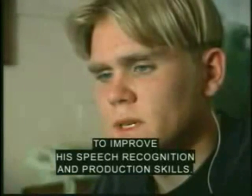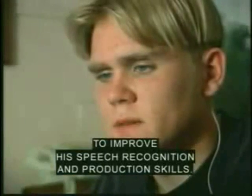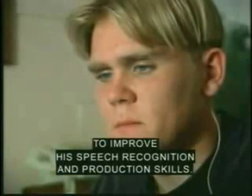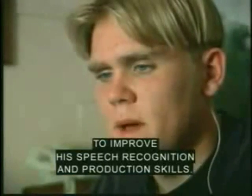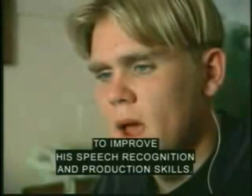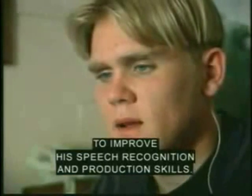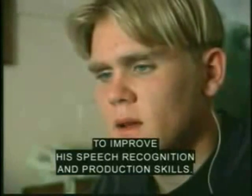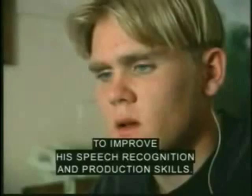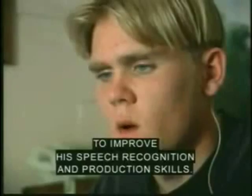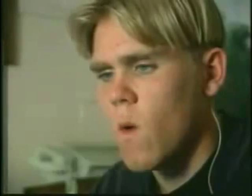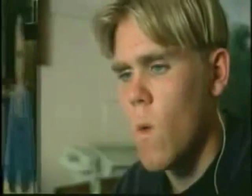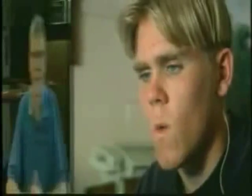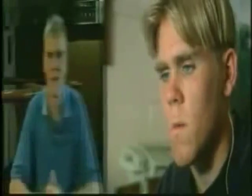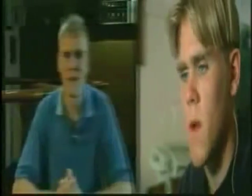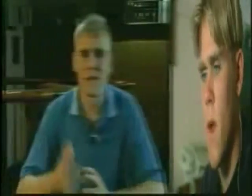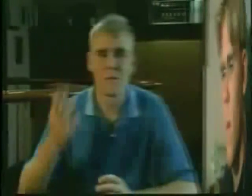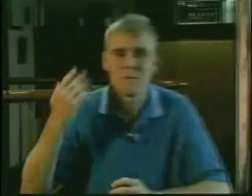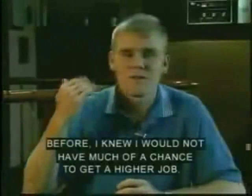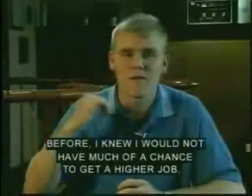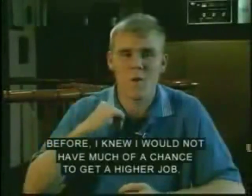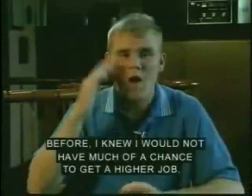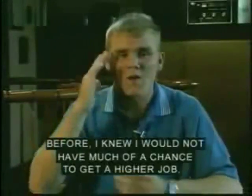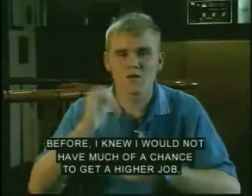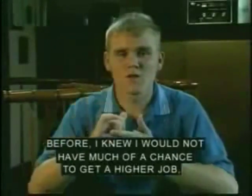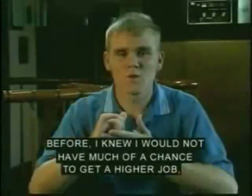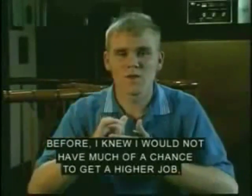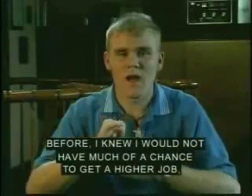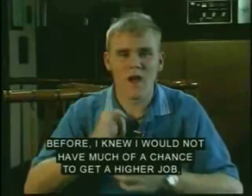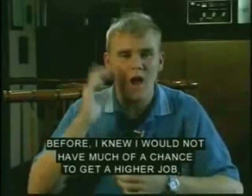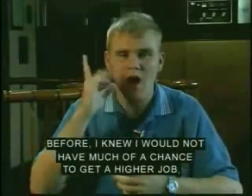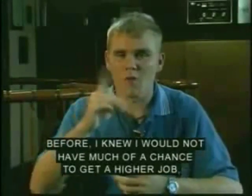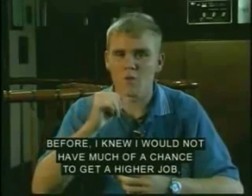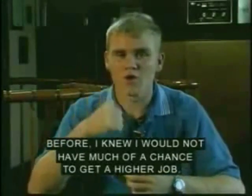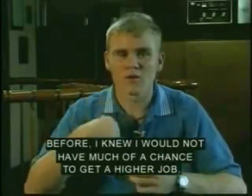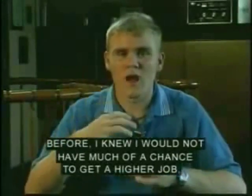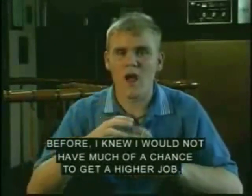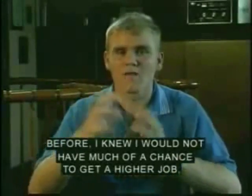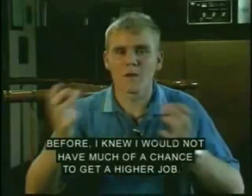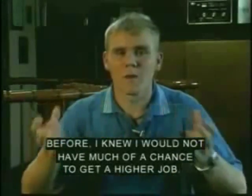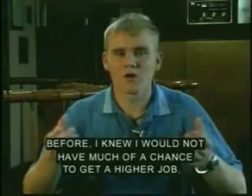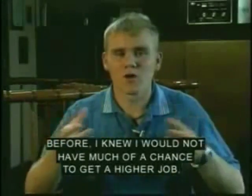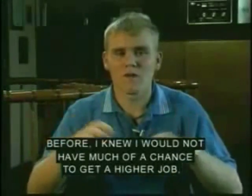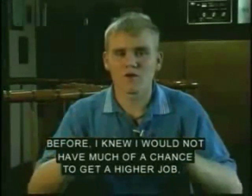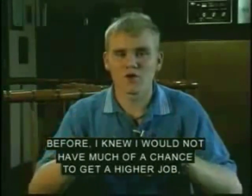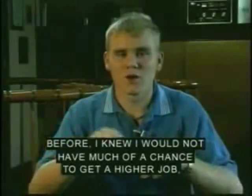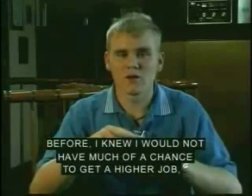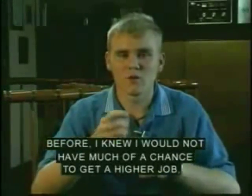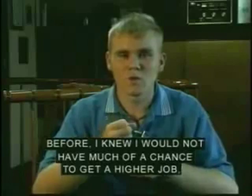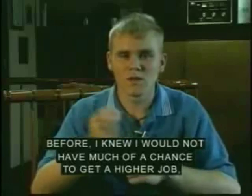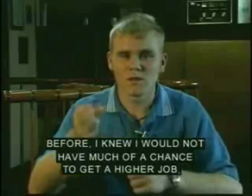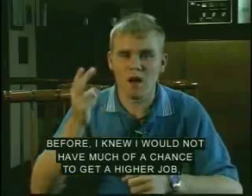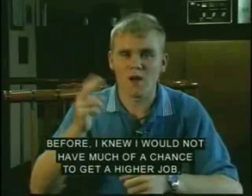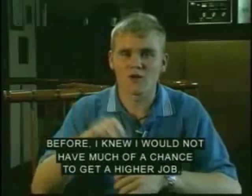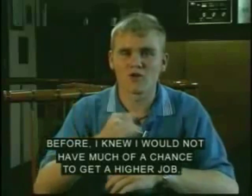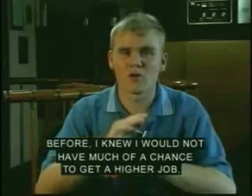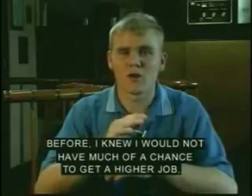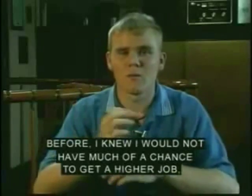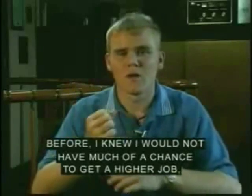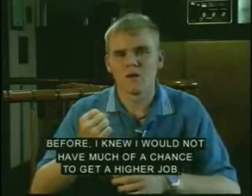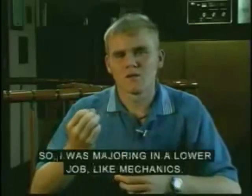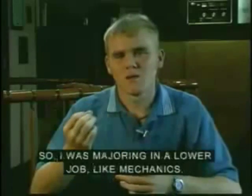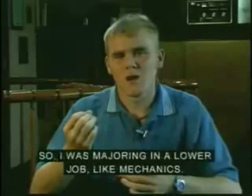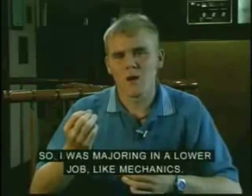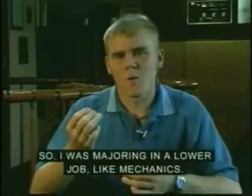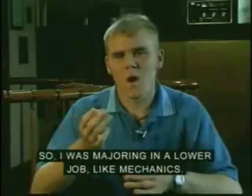recognition and production skills. Before I knew that, I wrote down after my observation. is our